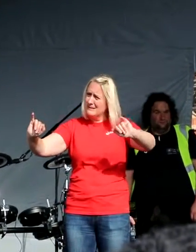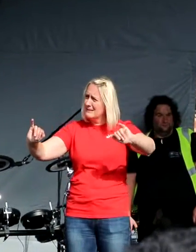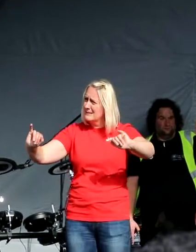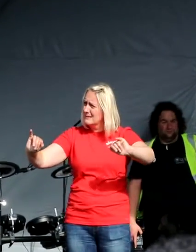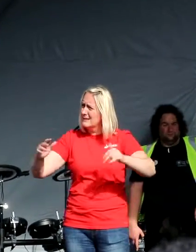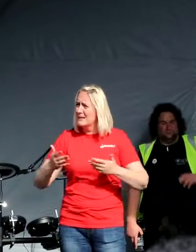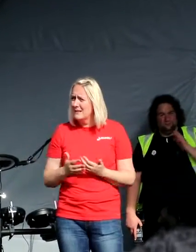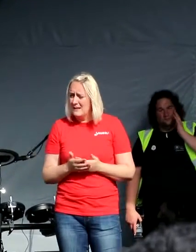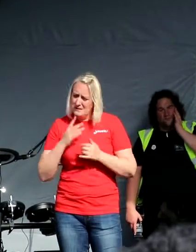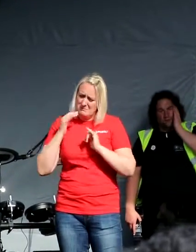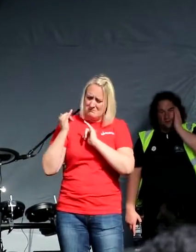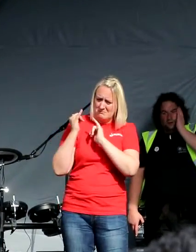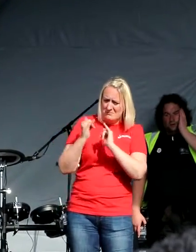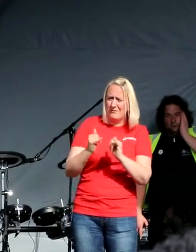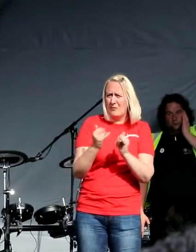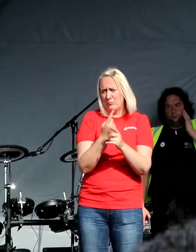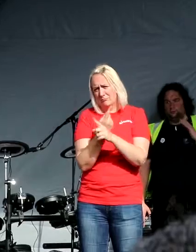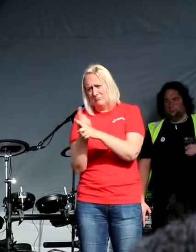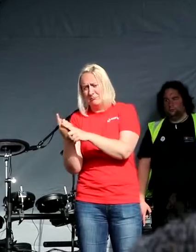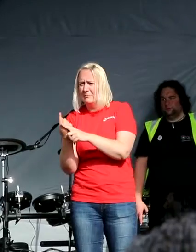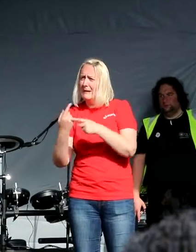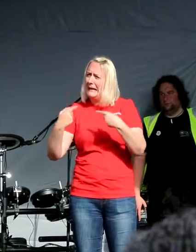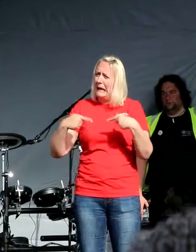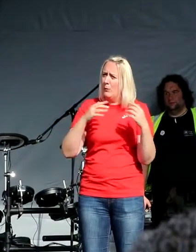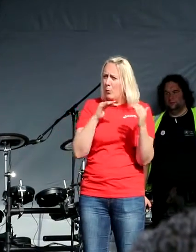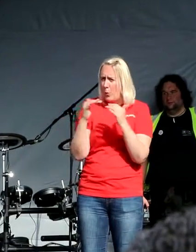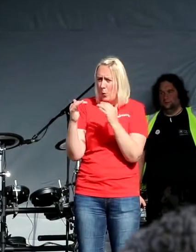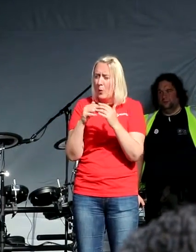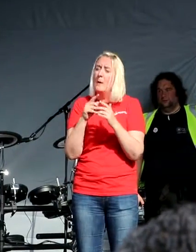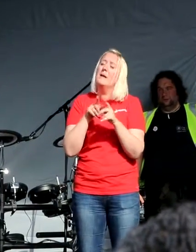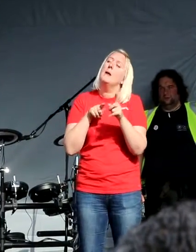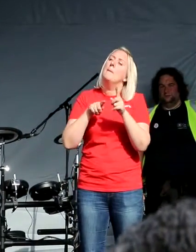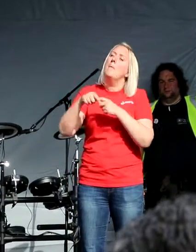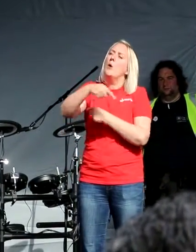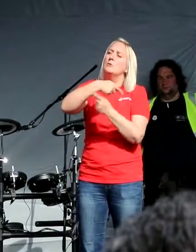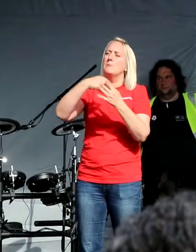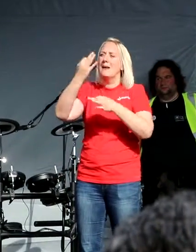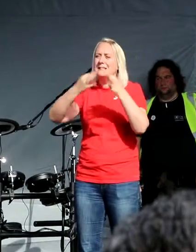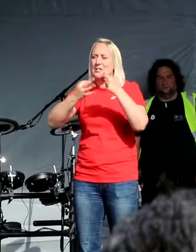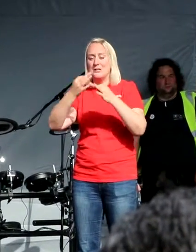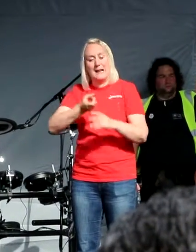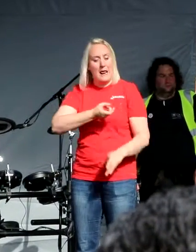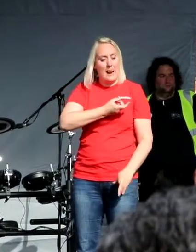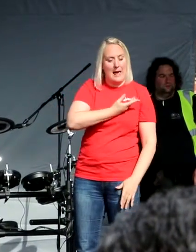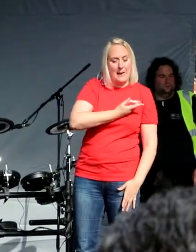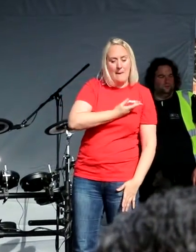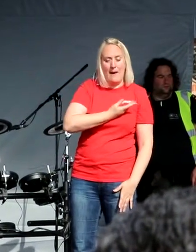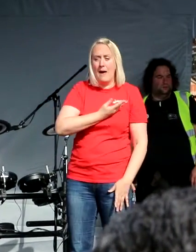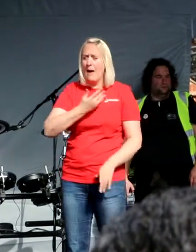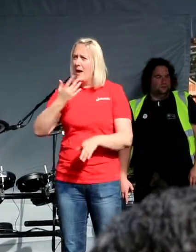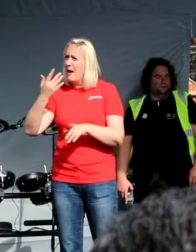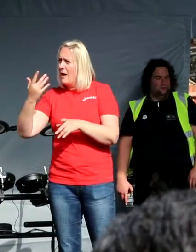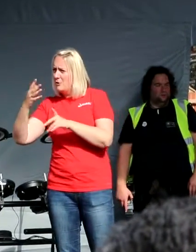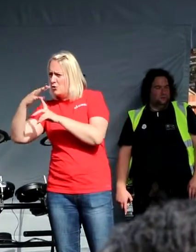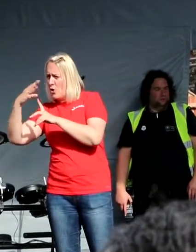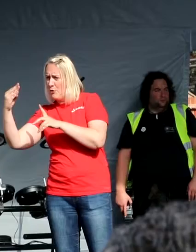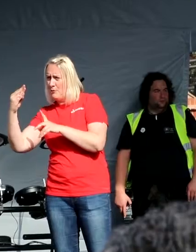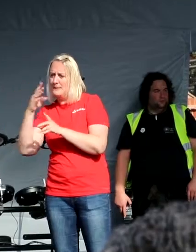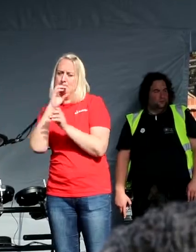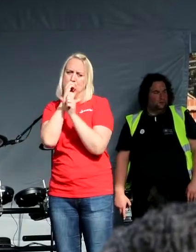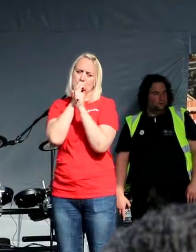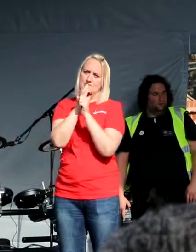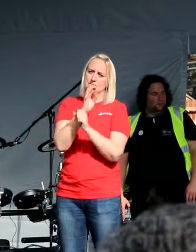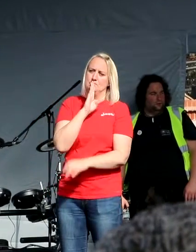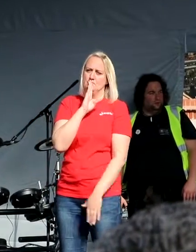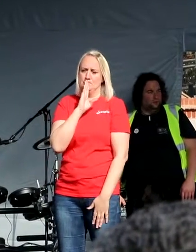question. Yet, the majority of politicians, of Labour and of Tories, say nothing about this. And they